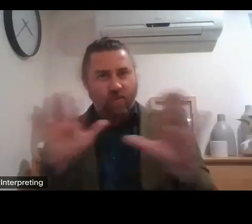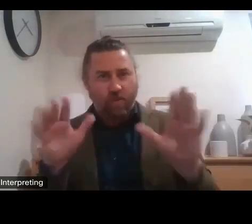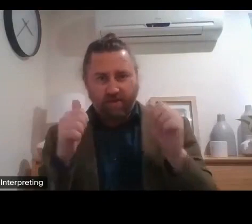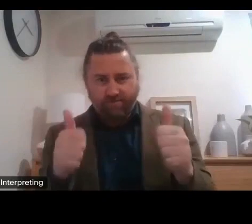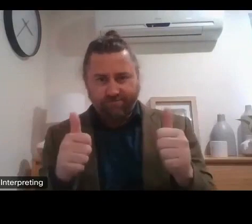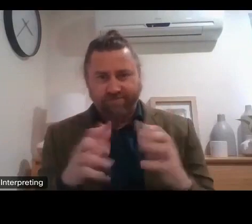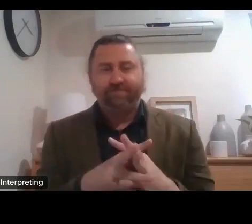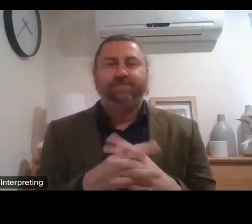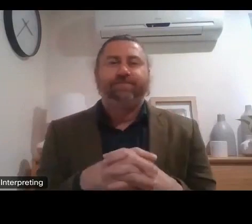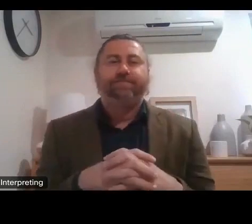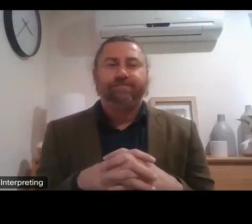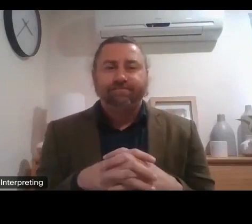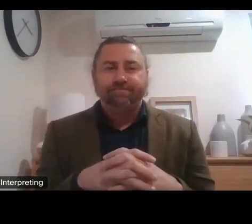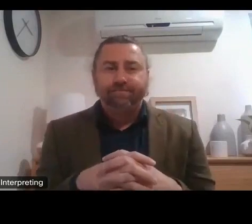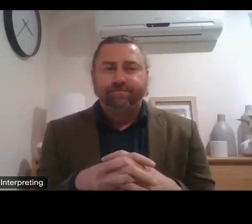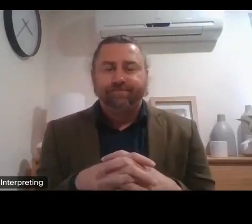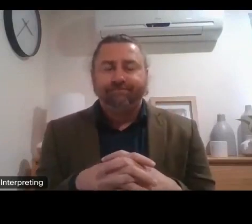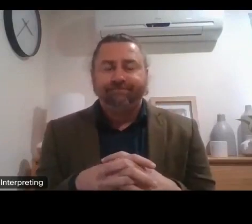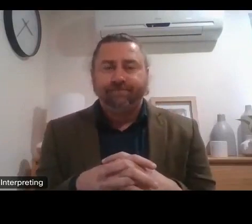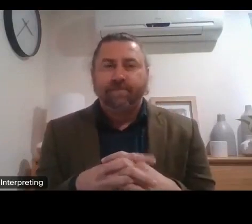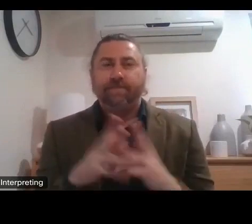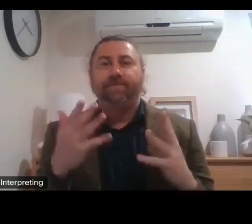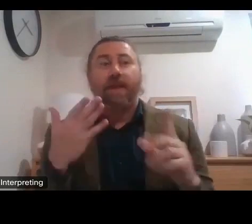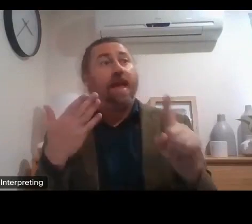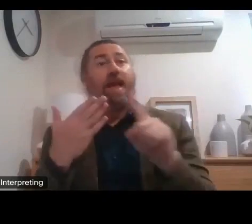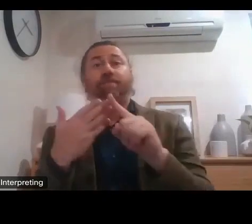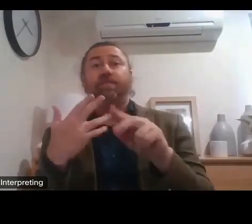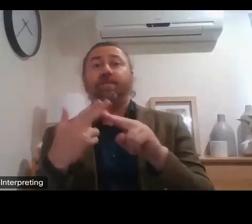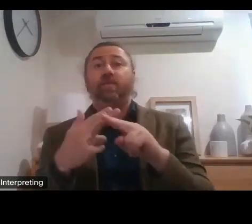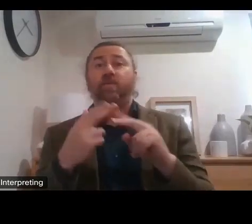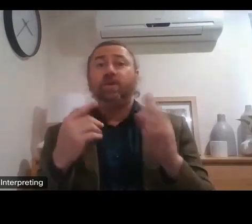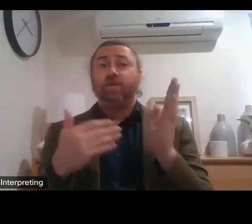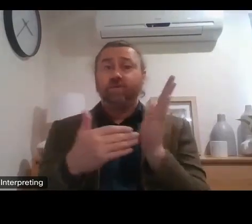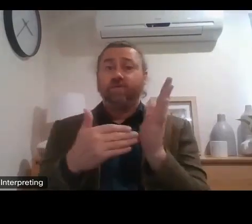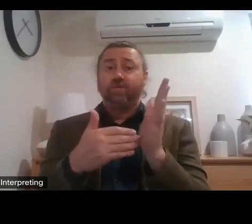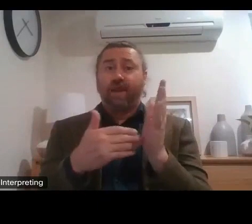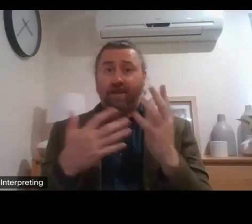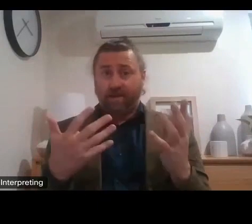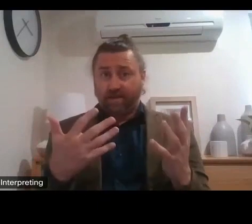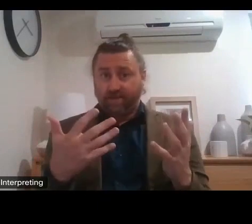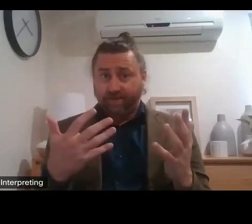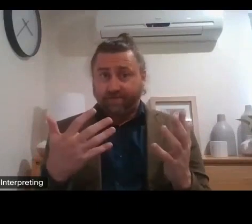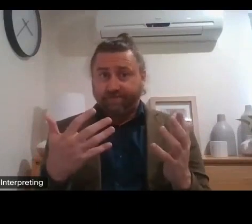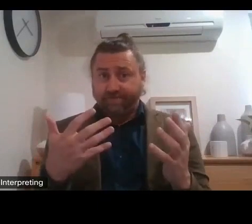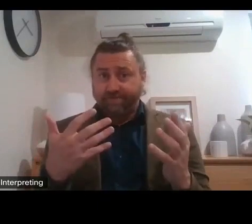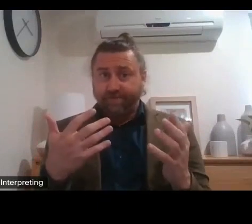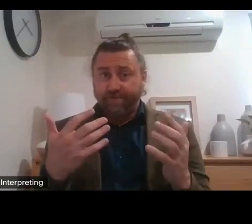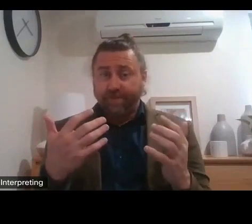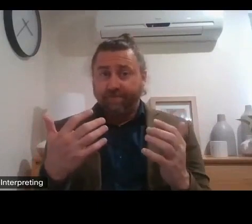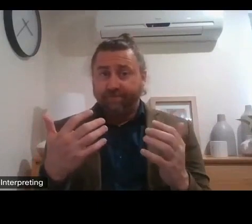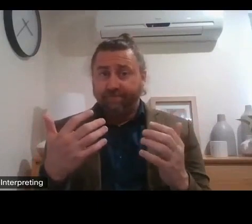So the purpose of today is to put as many people with disability,